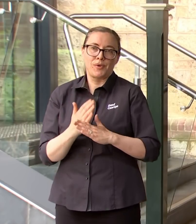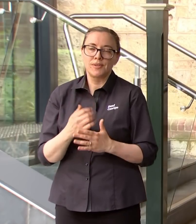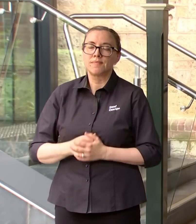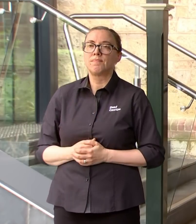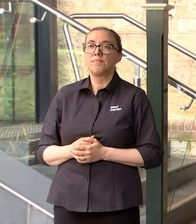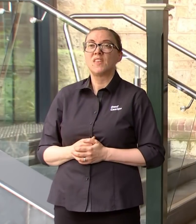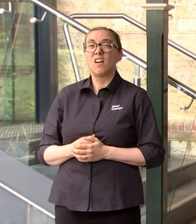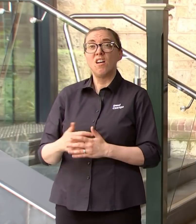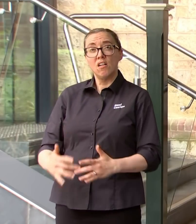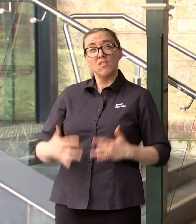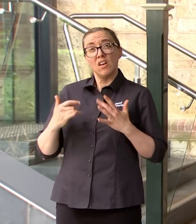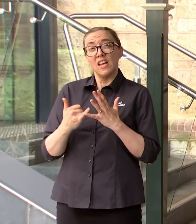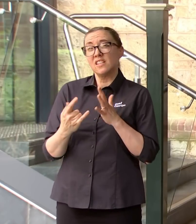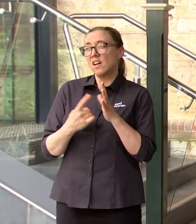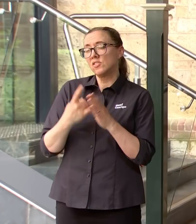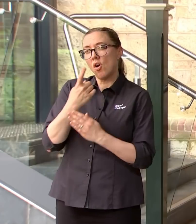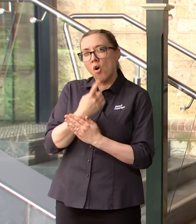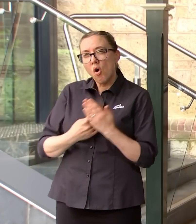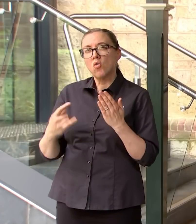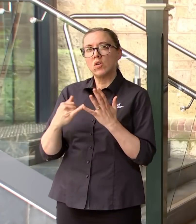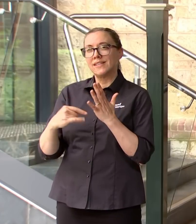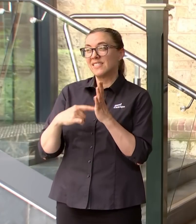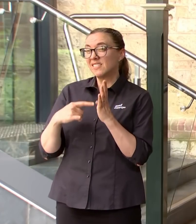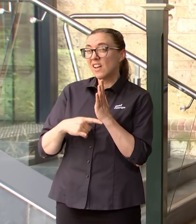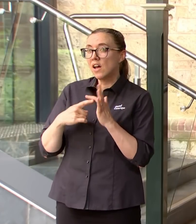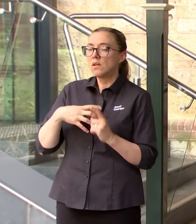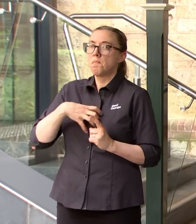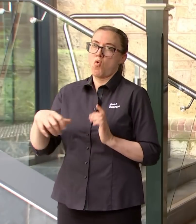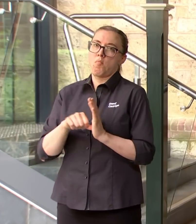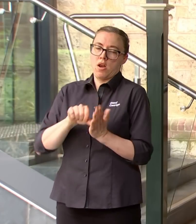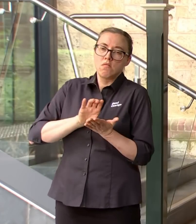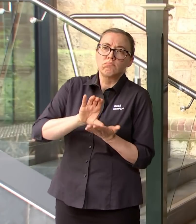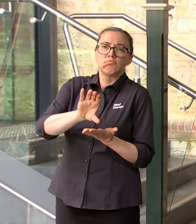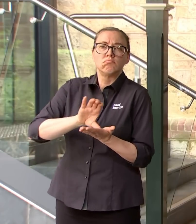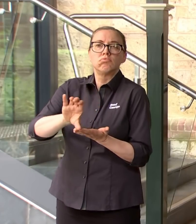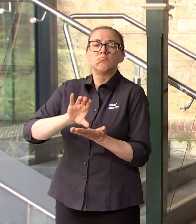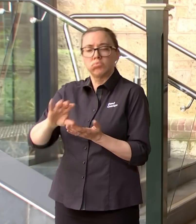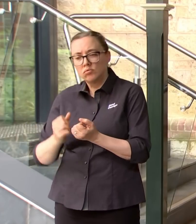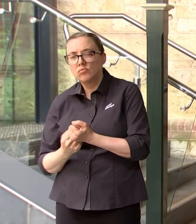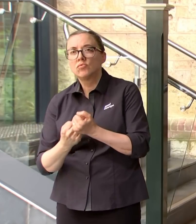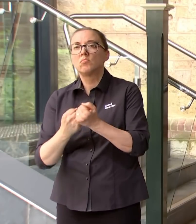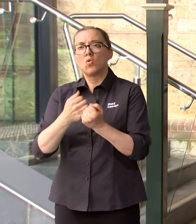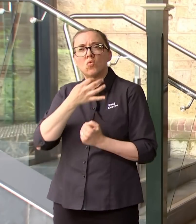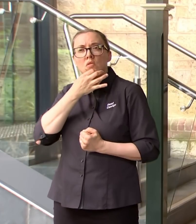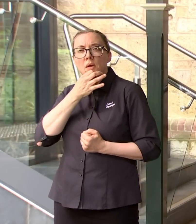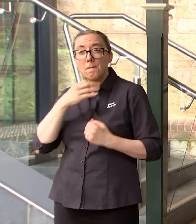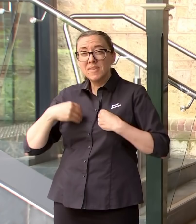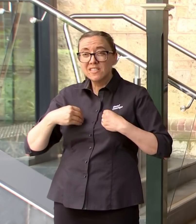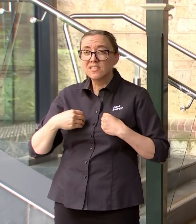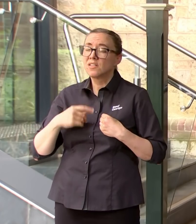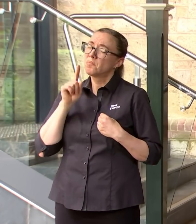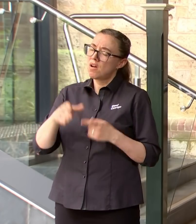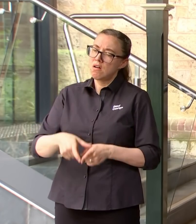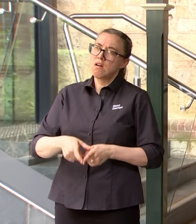in fact i think we're the only state uh so far this year has put further support into uh that small business sector in south australia look these are tough times